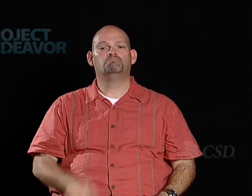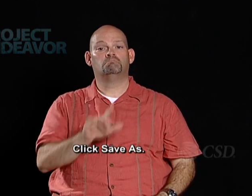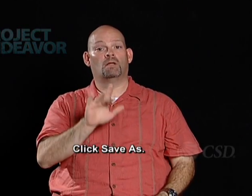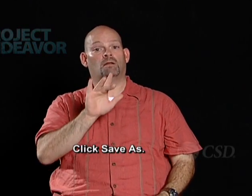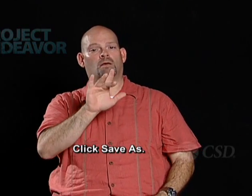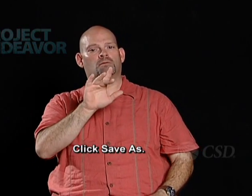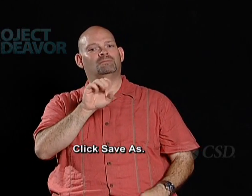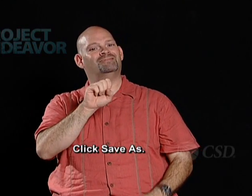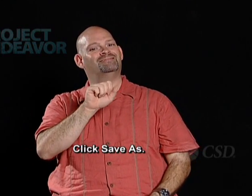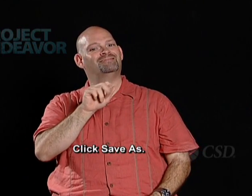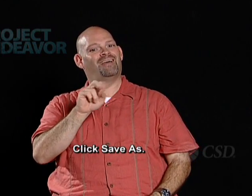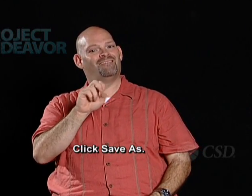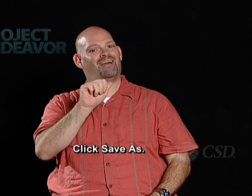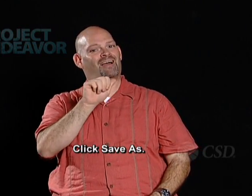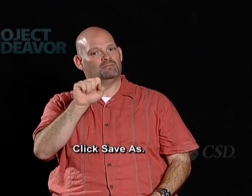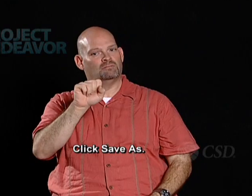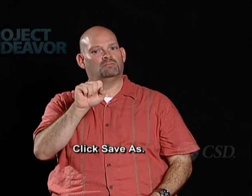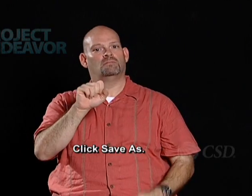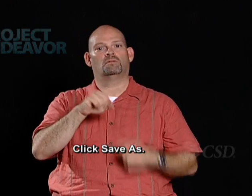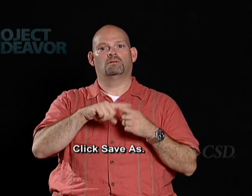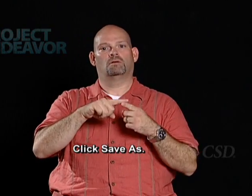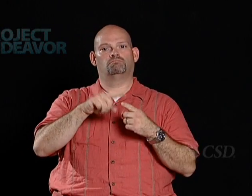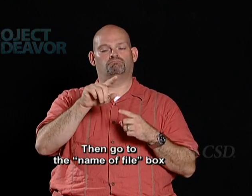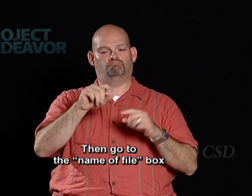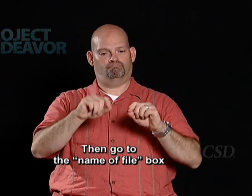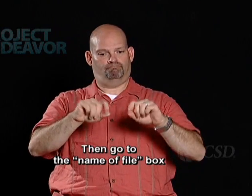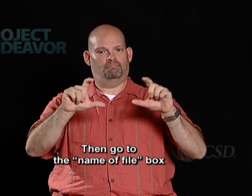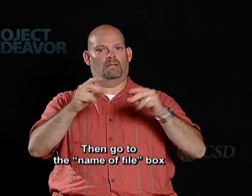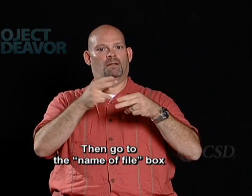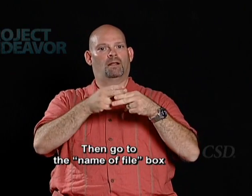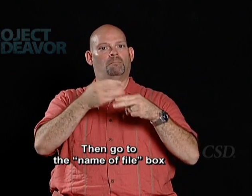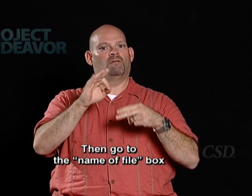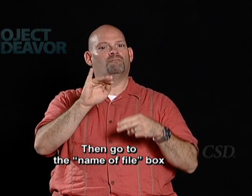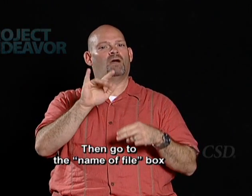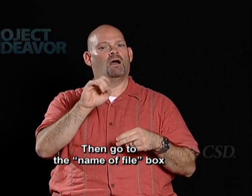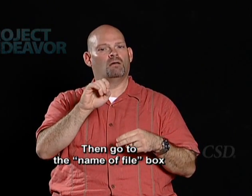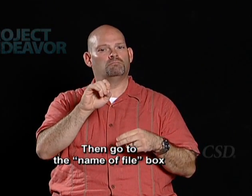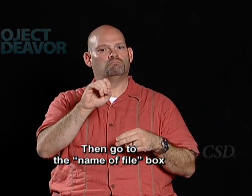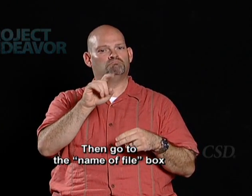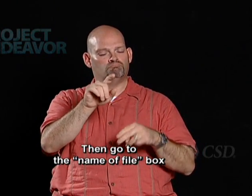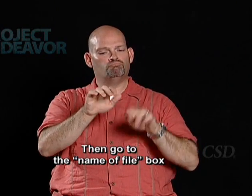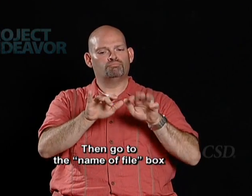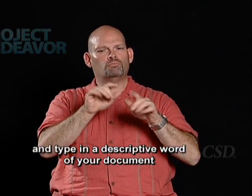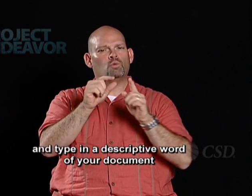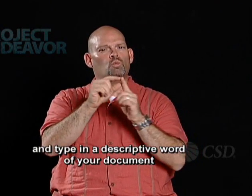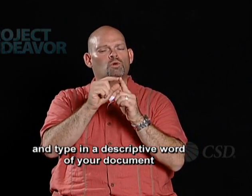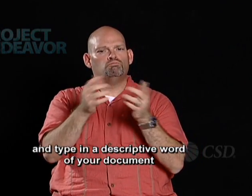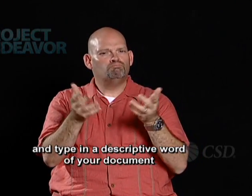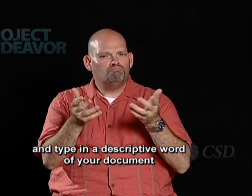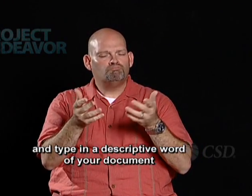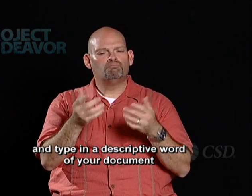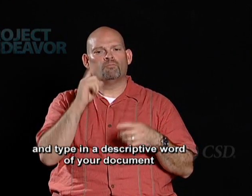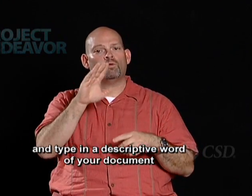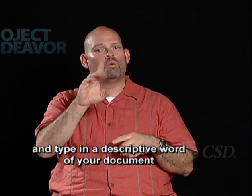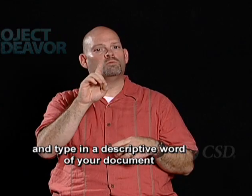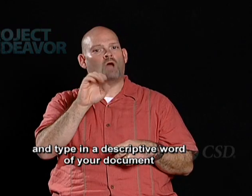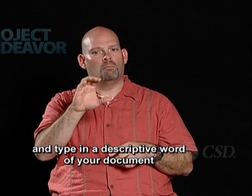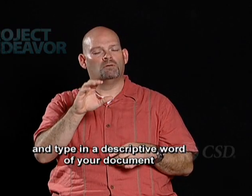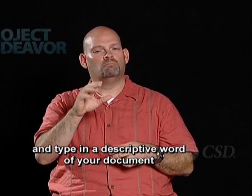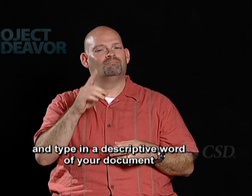Click Save As, then go to the Name of File box and type in a descriptive word of your document,